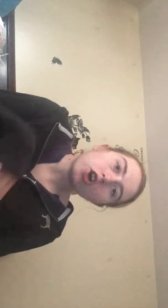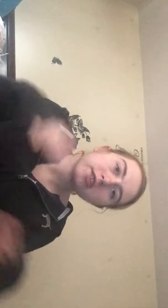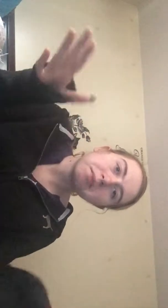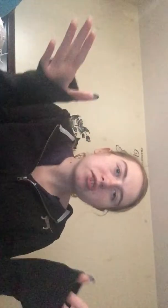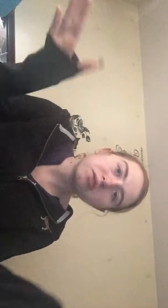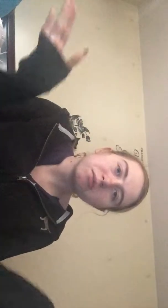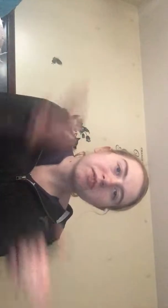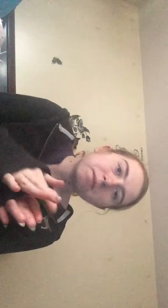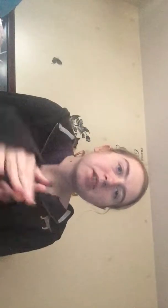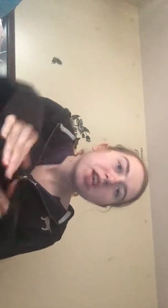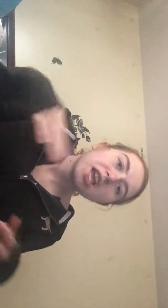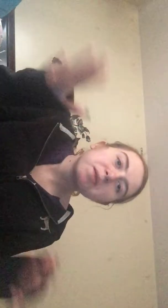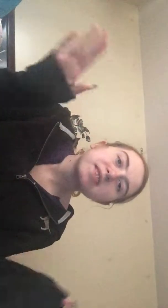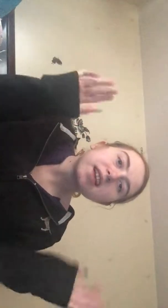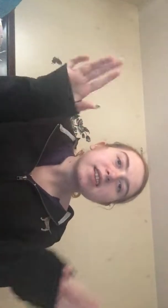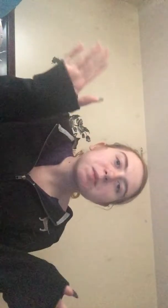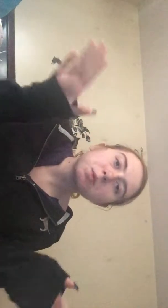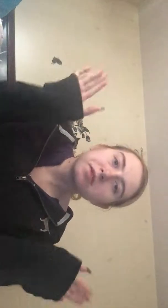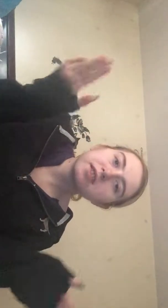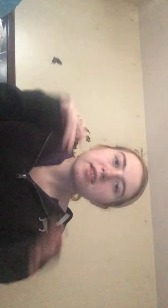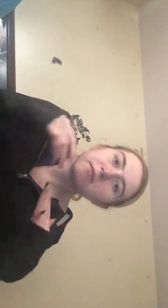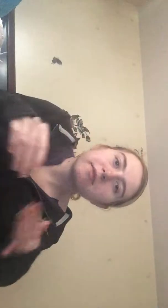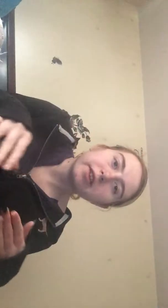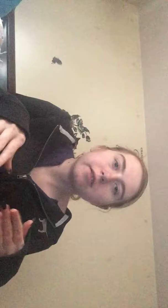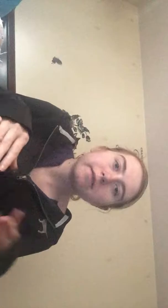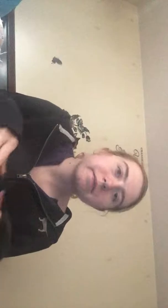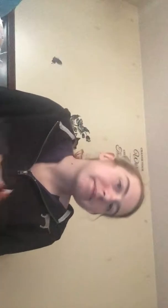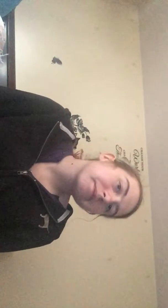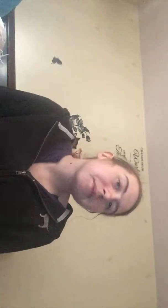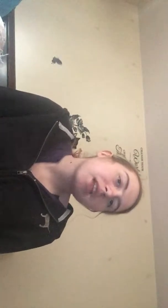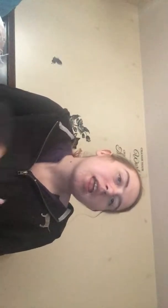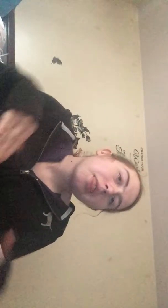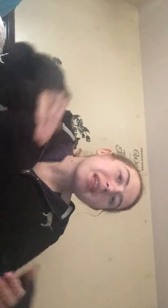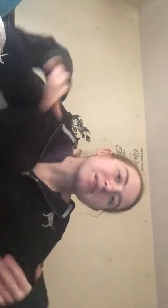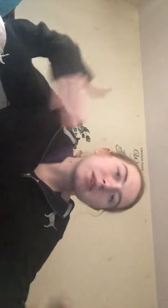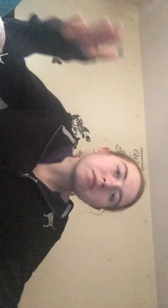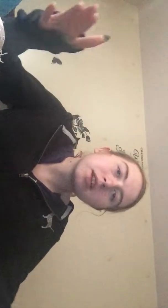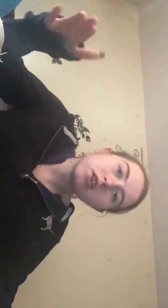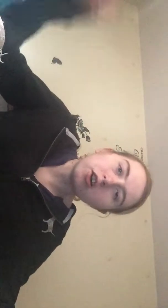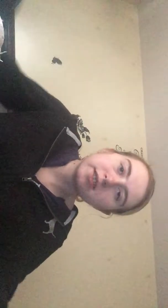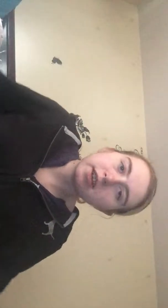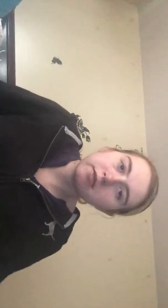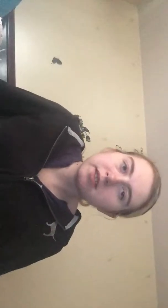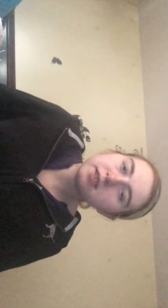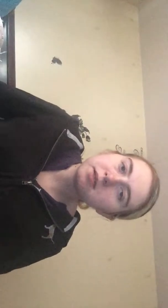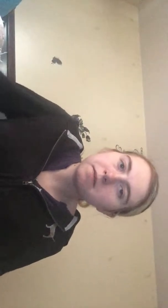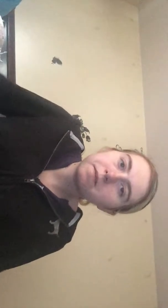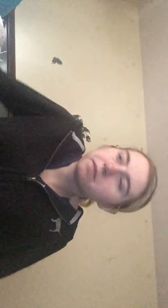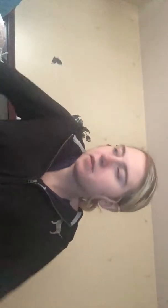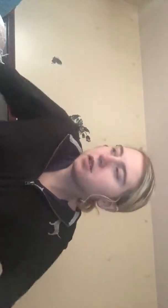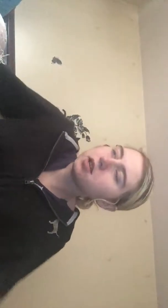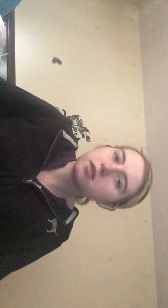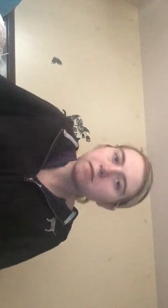haunted mansion the movie it was 10 times worse than the movie that's why I don't like haunted houses and